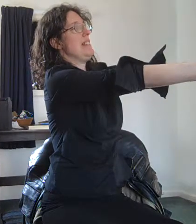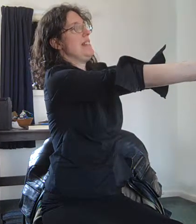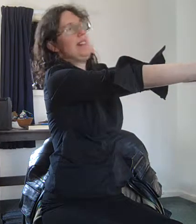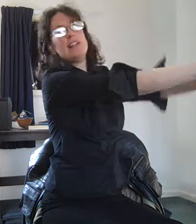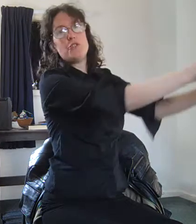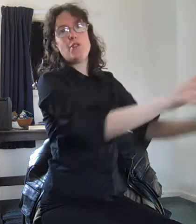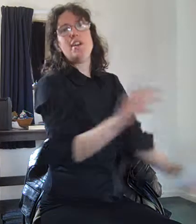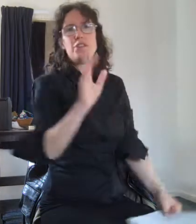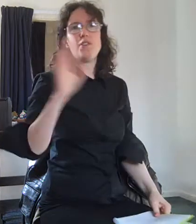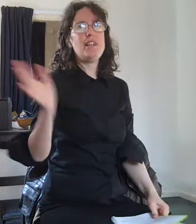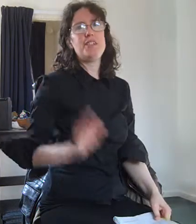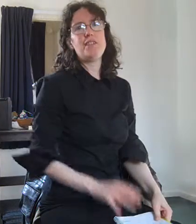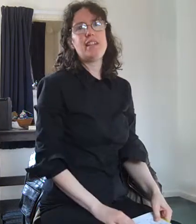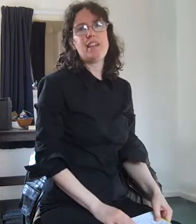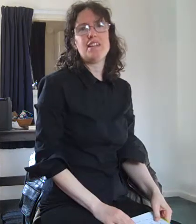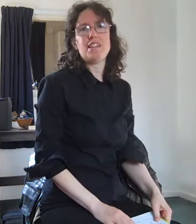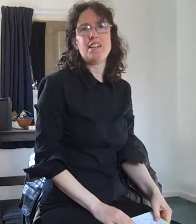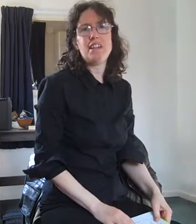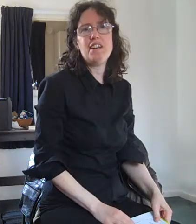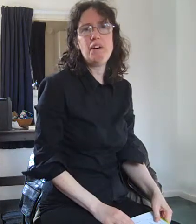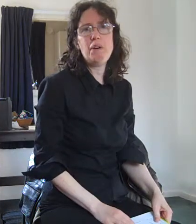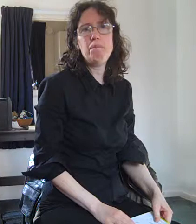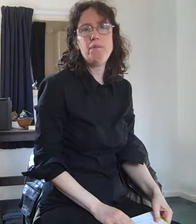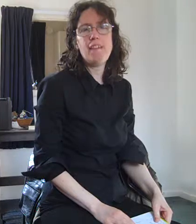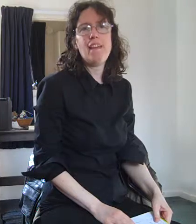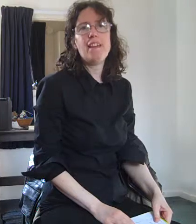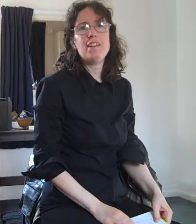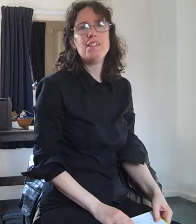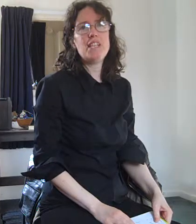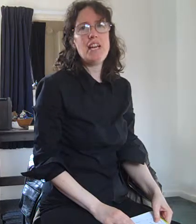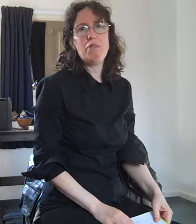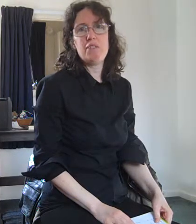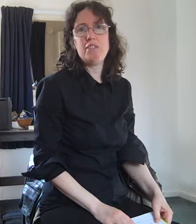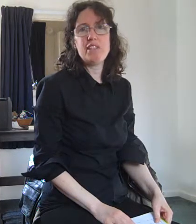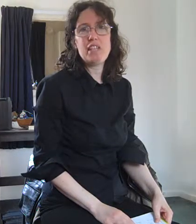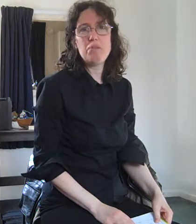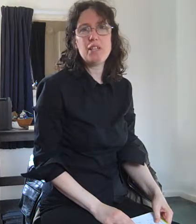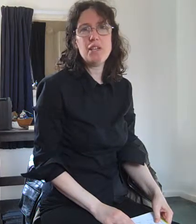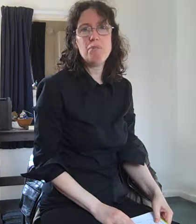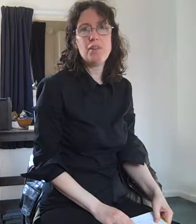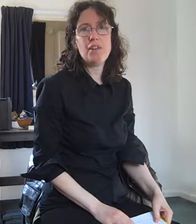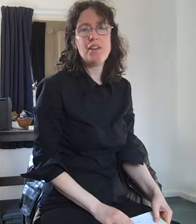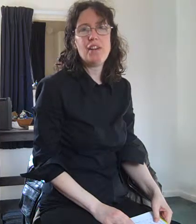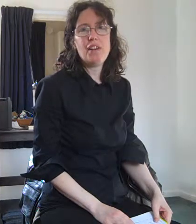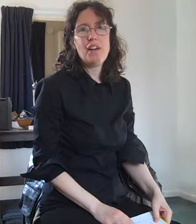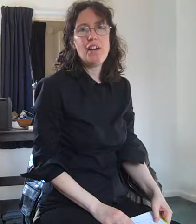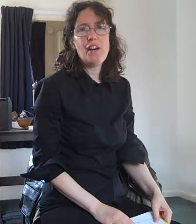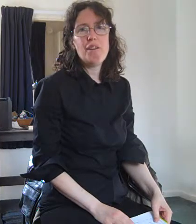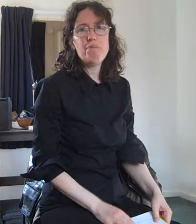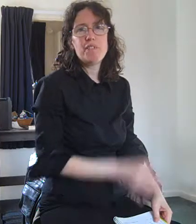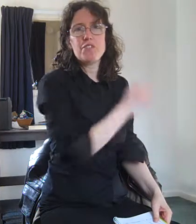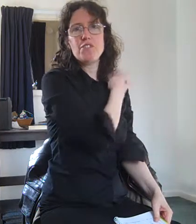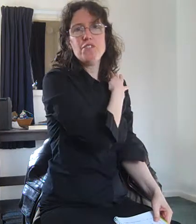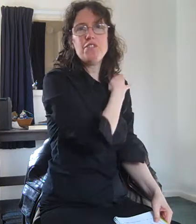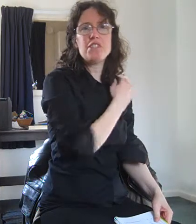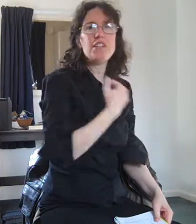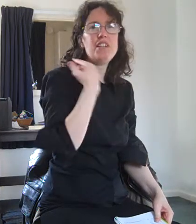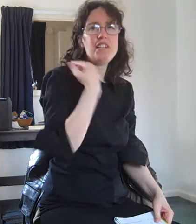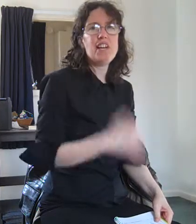try it try doing that see how long you can keep it up because your shoulders hurt your